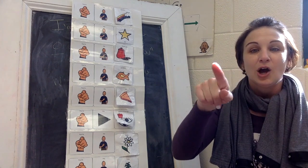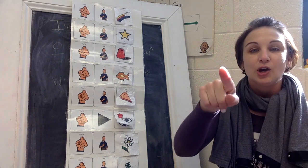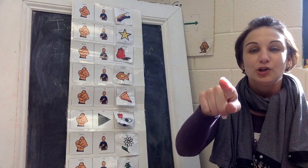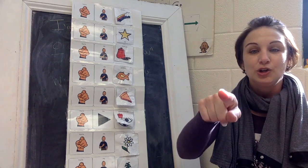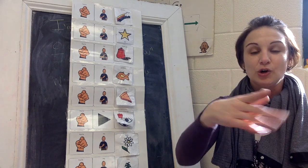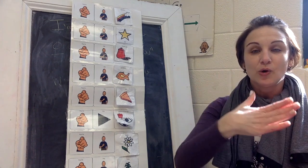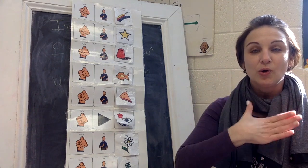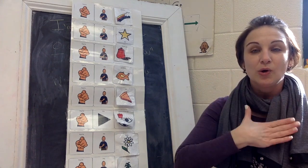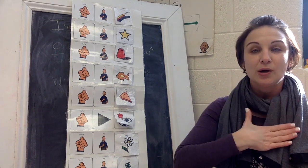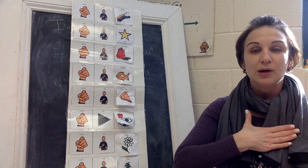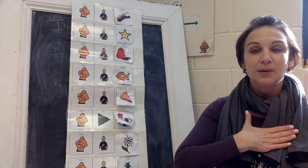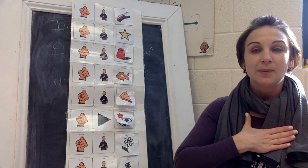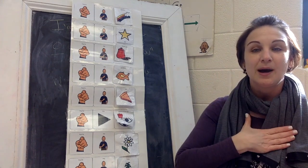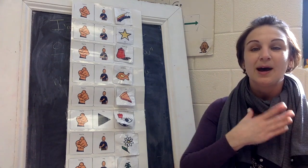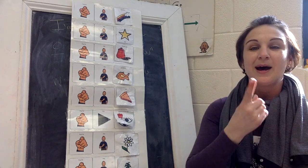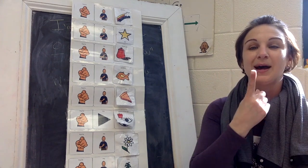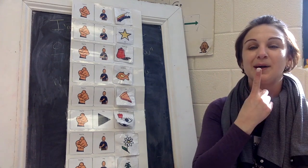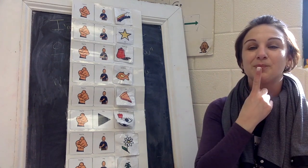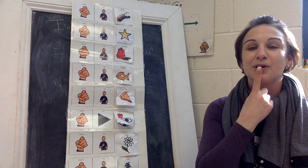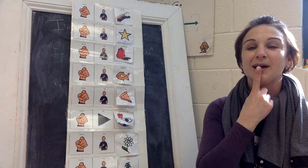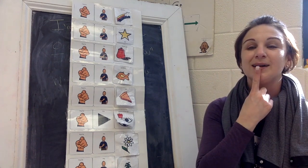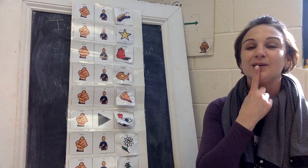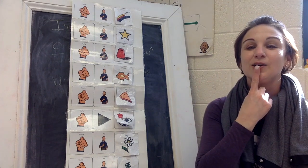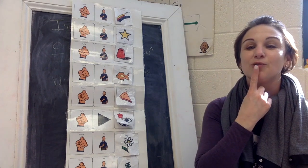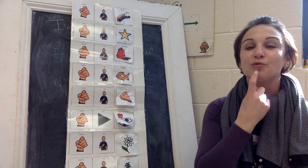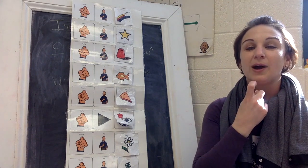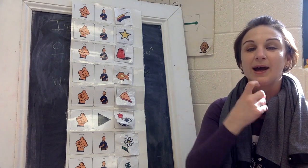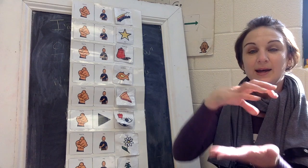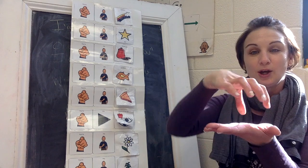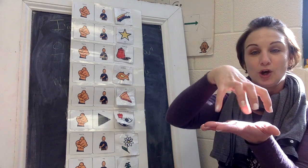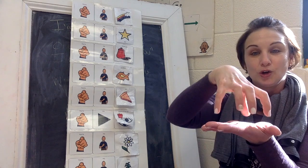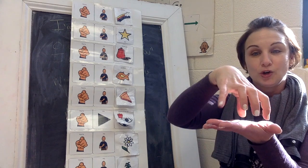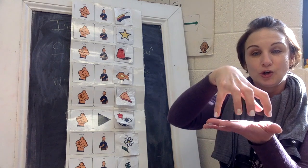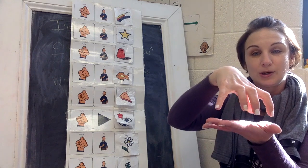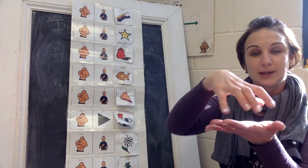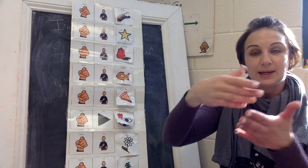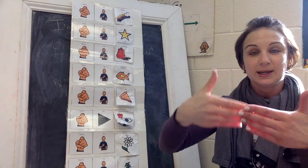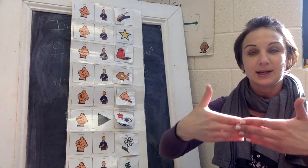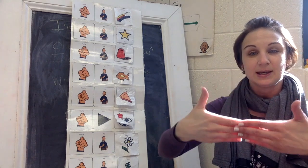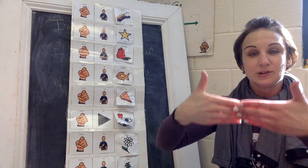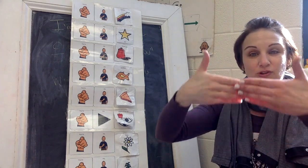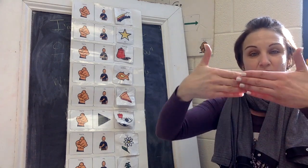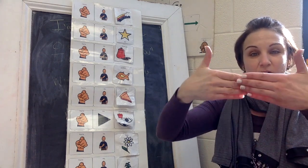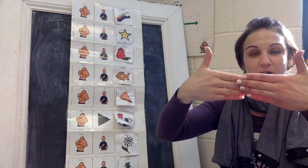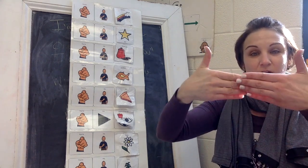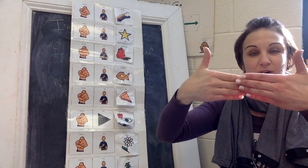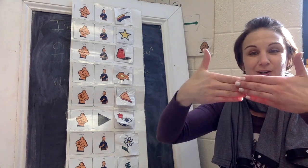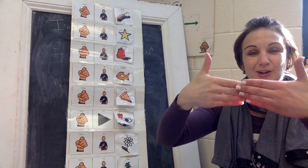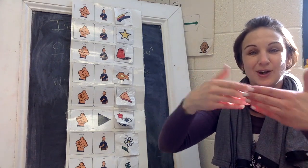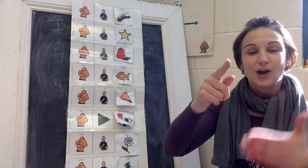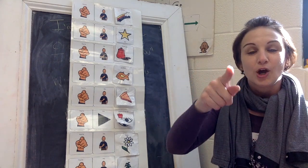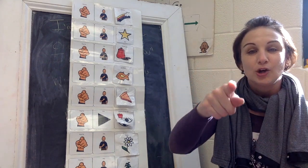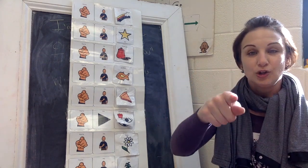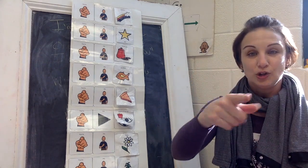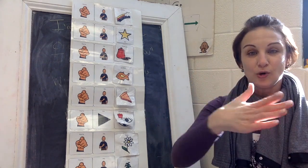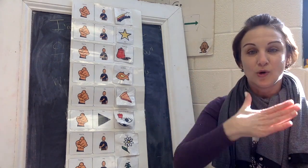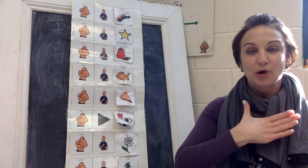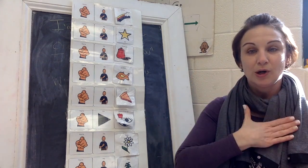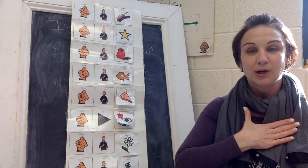You're my bright red cookie jar. You're